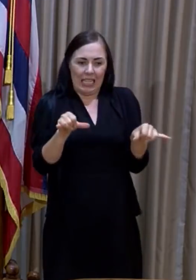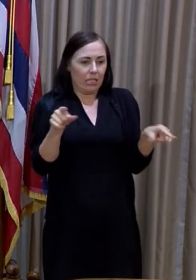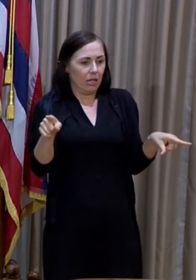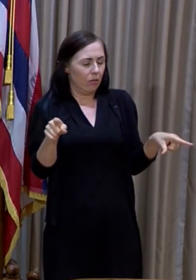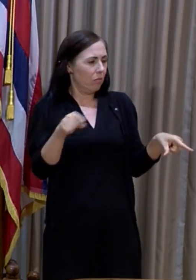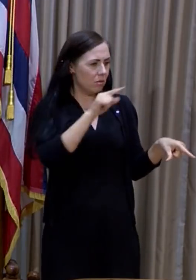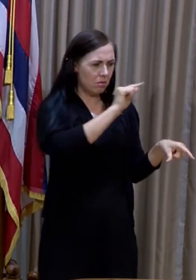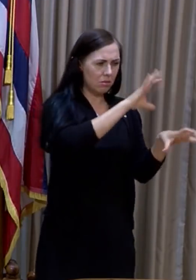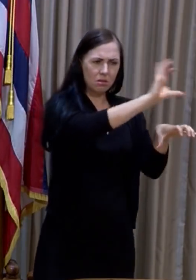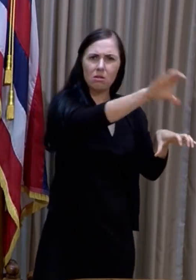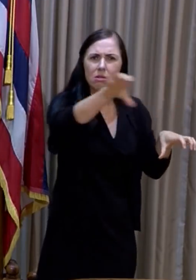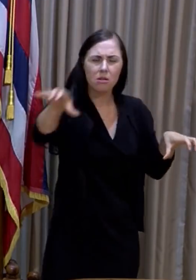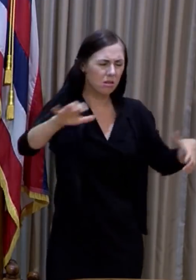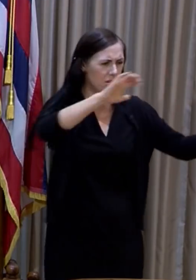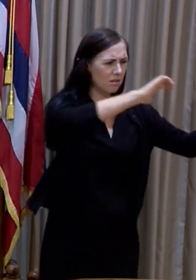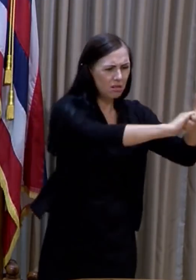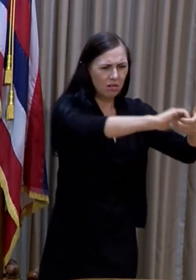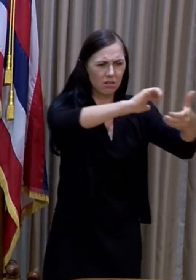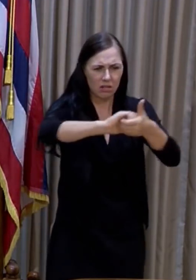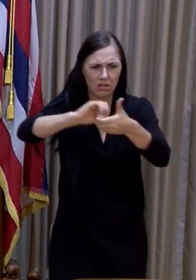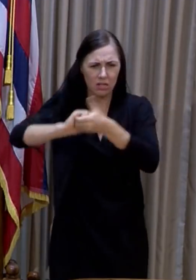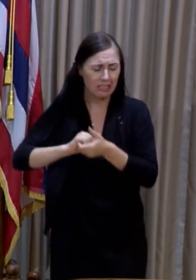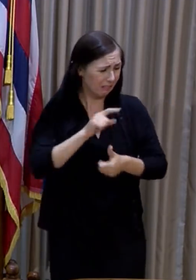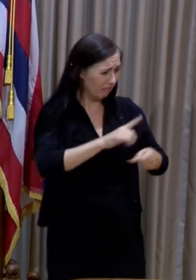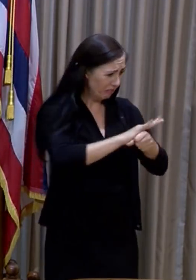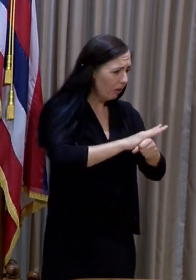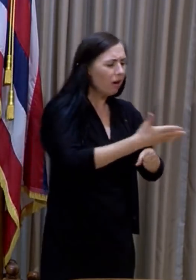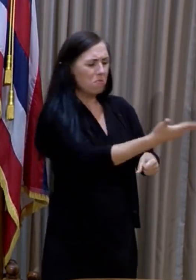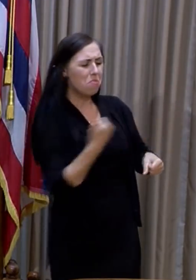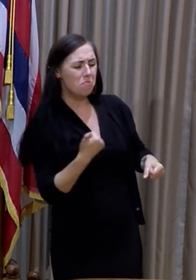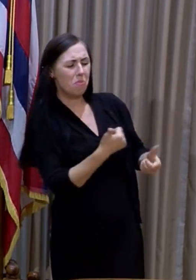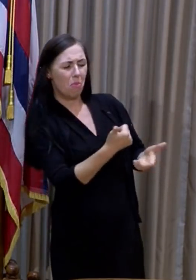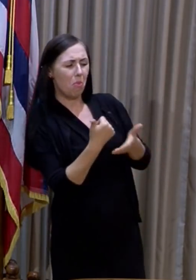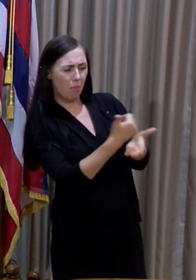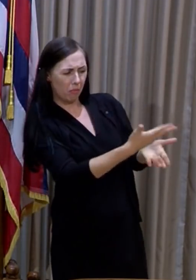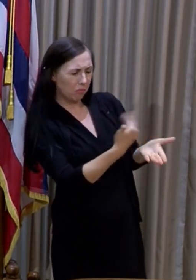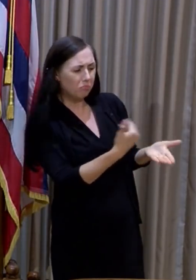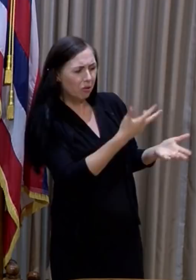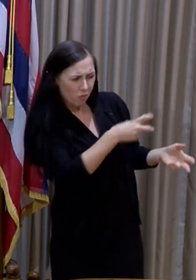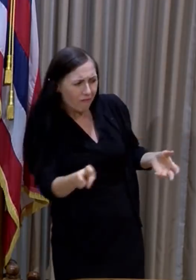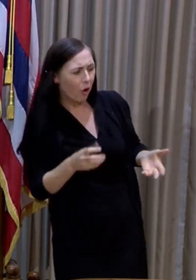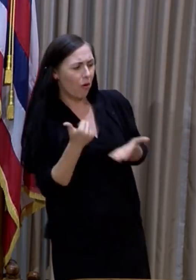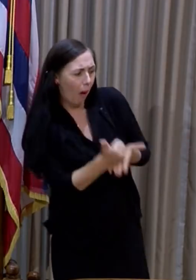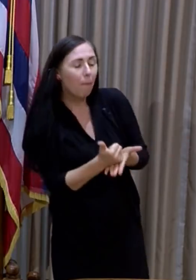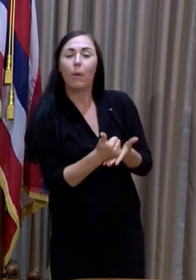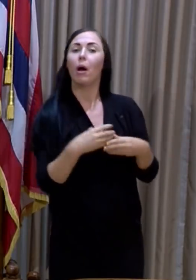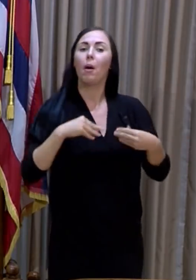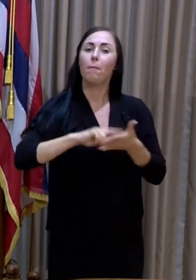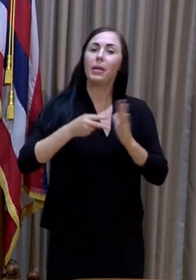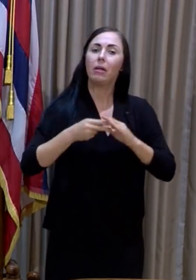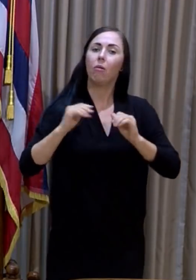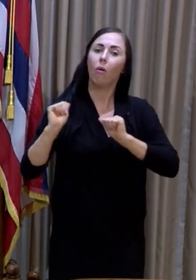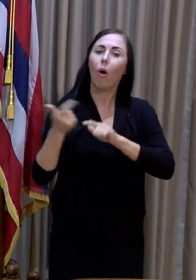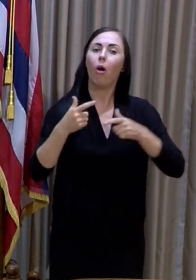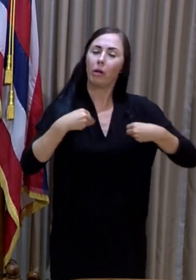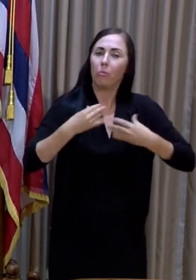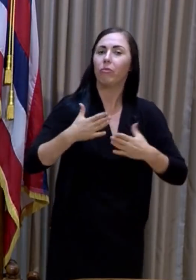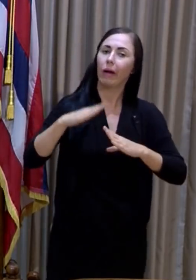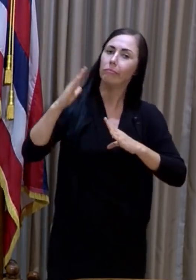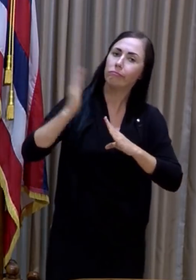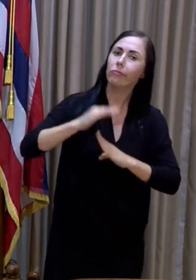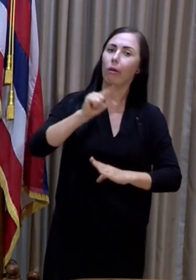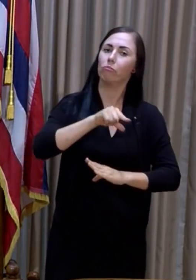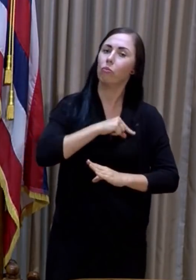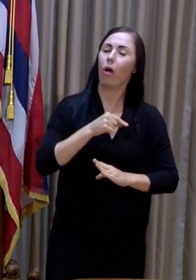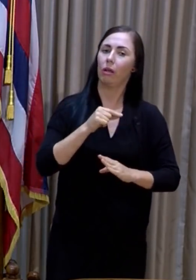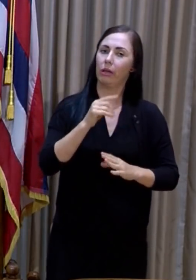working together to rebalance things so that all of them can provide really high-quality care to the patients that